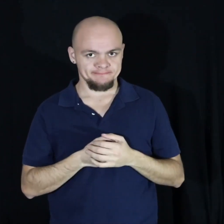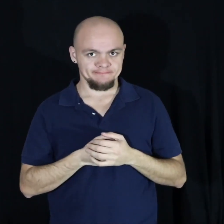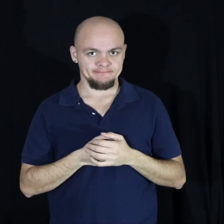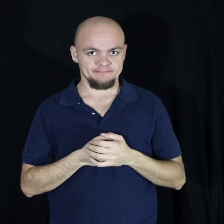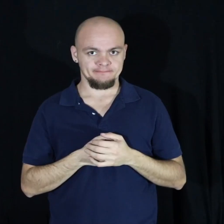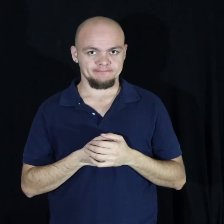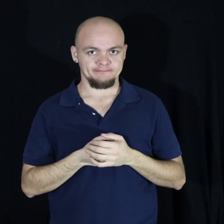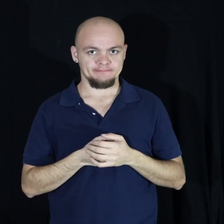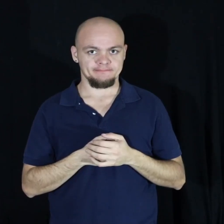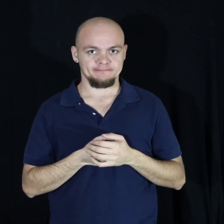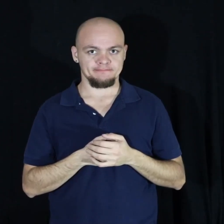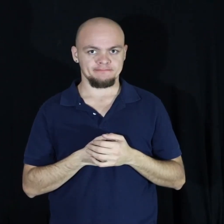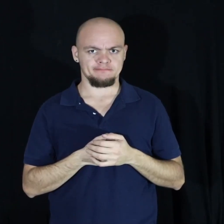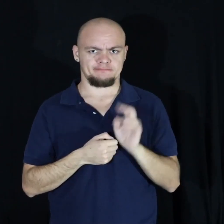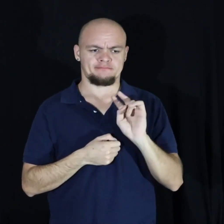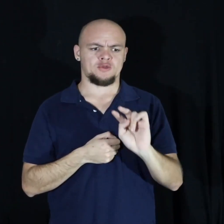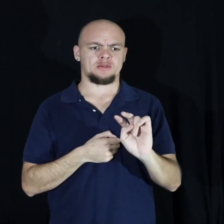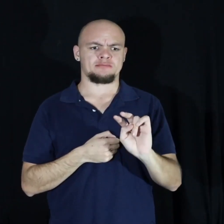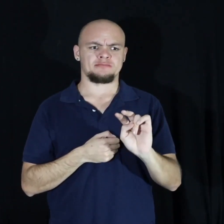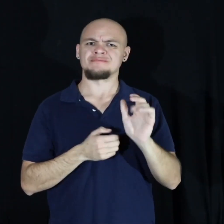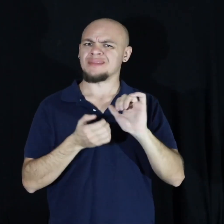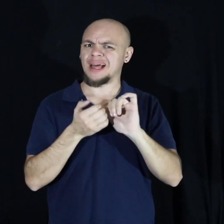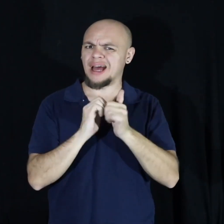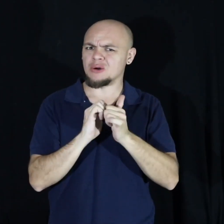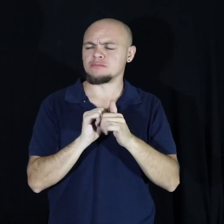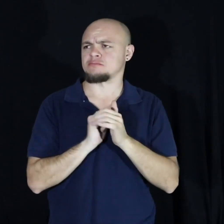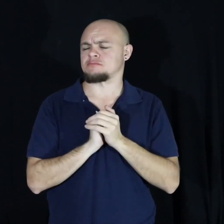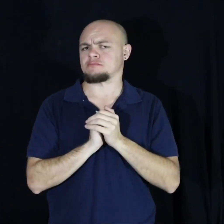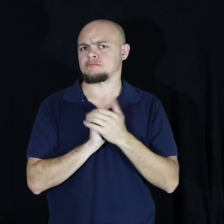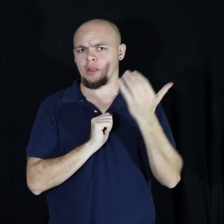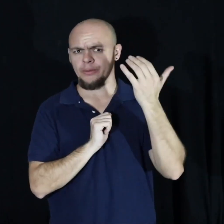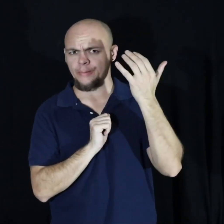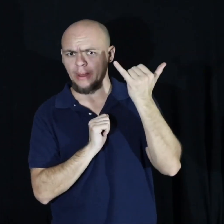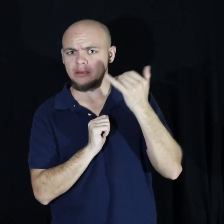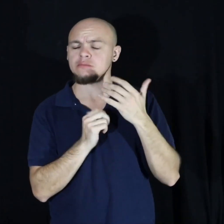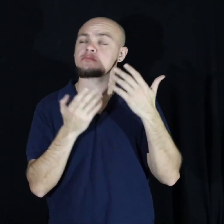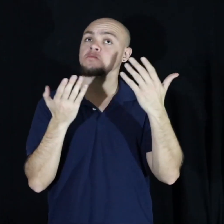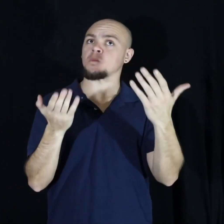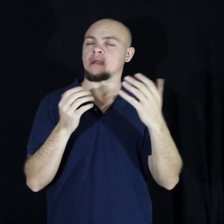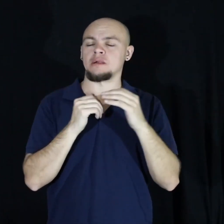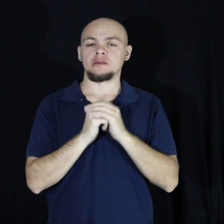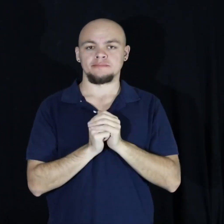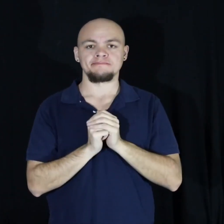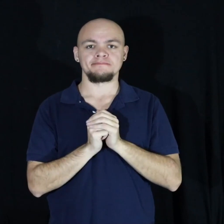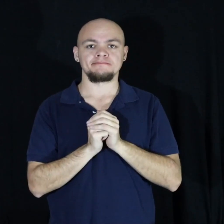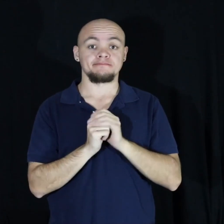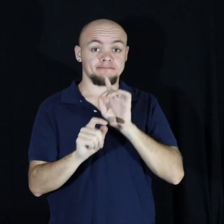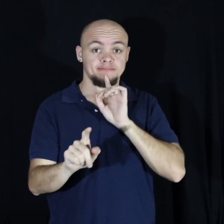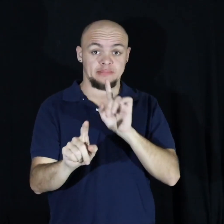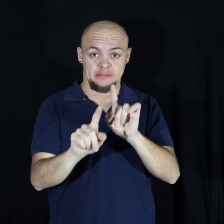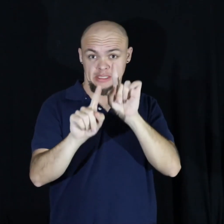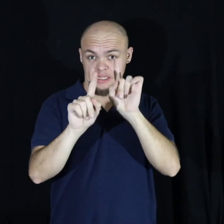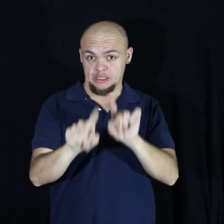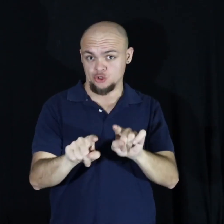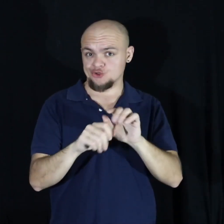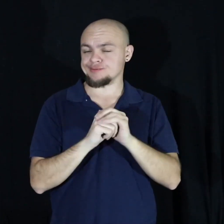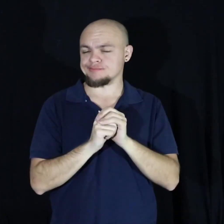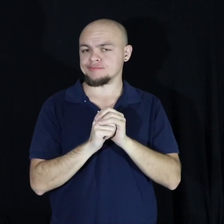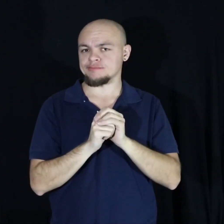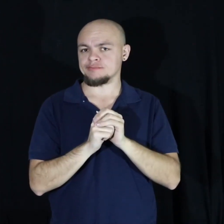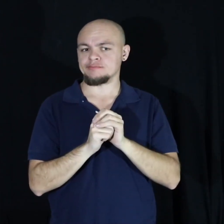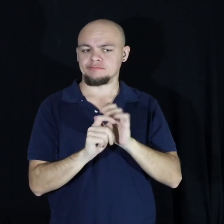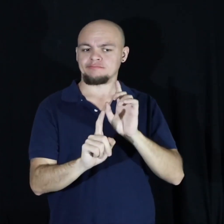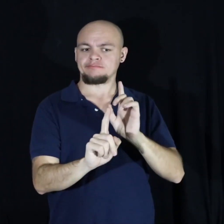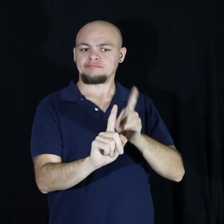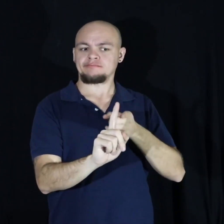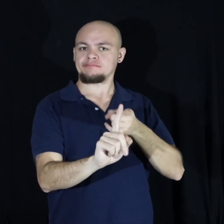many will obviously ask how and why well the answer to that is that they will